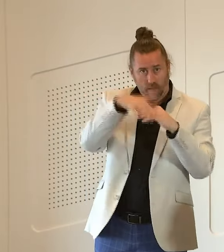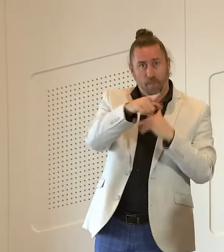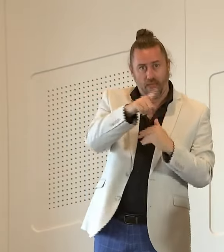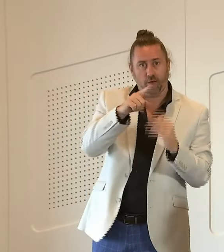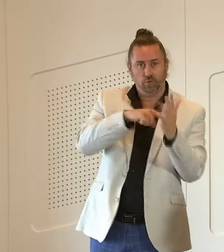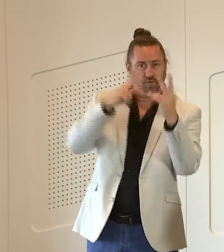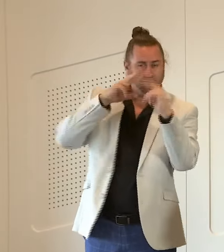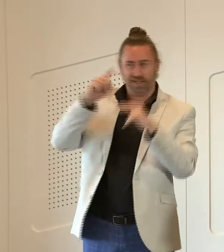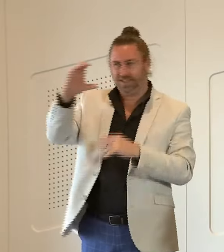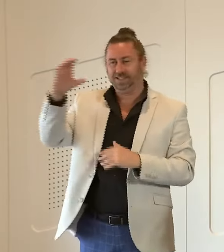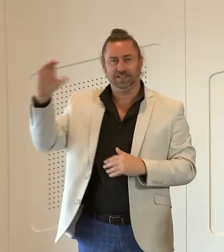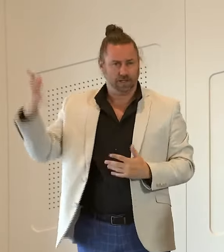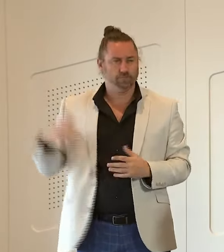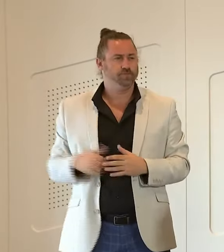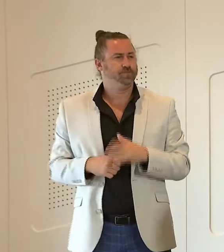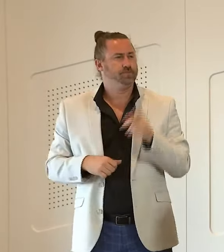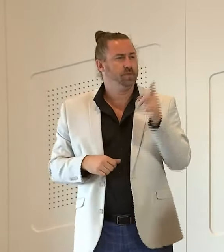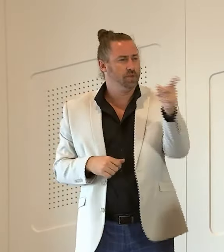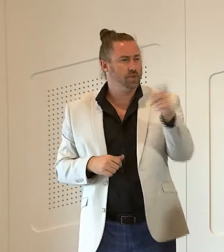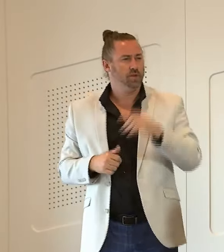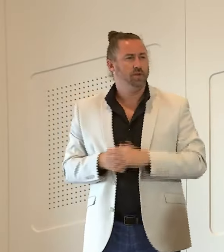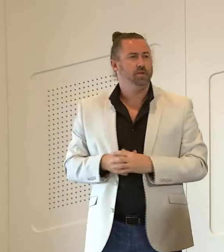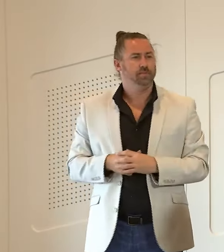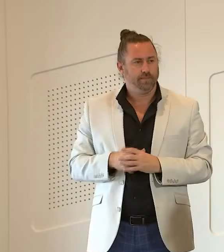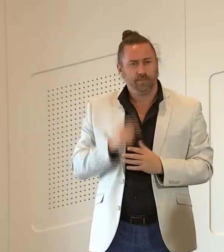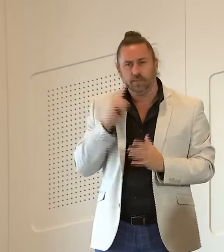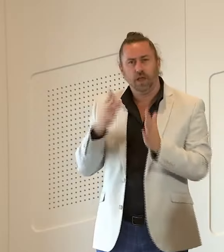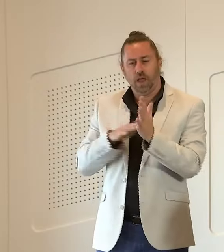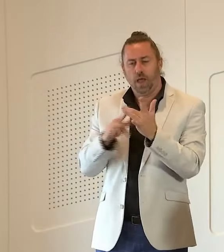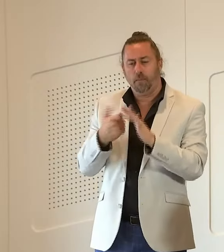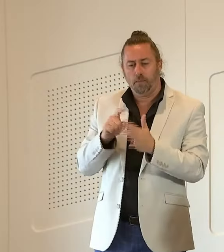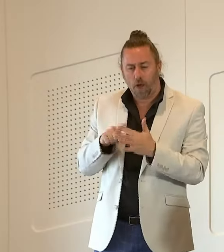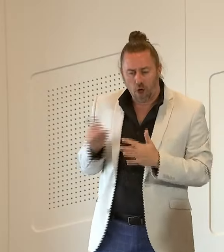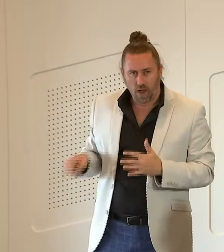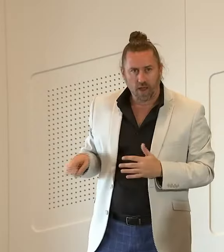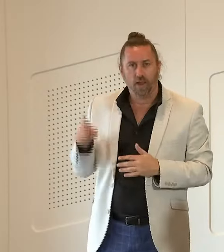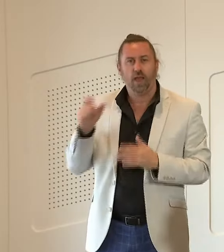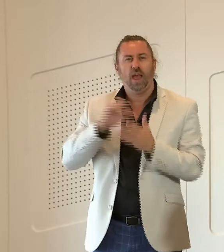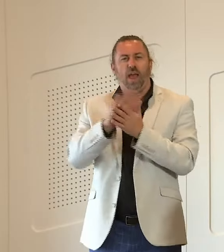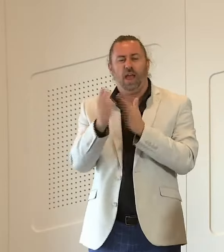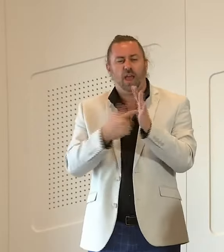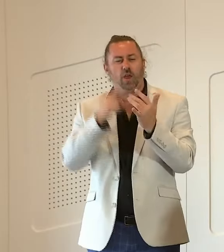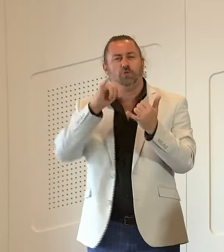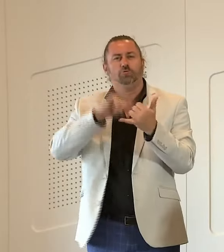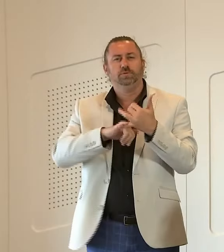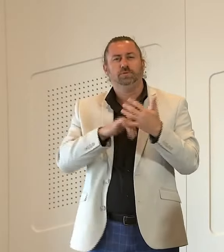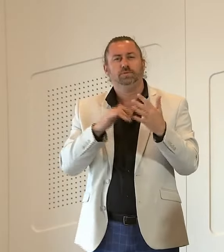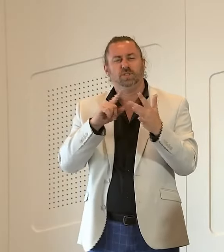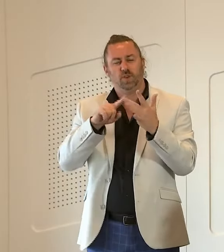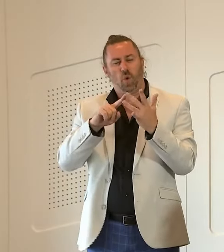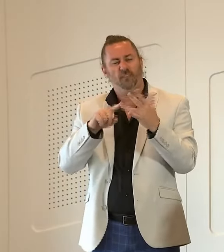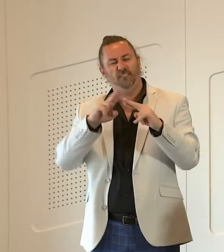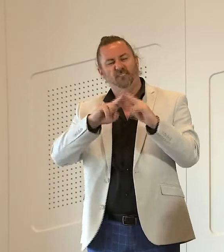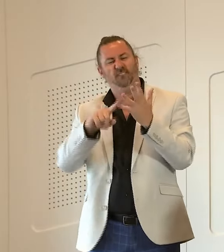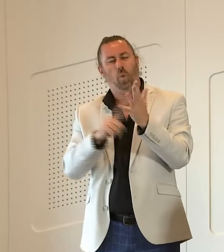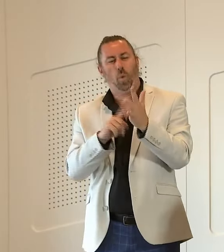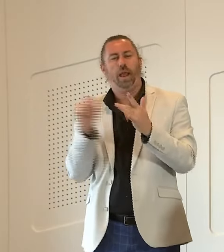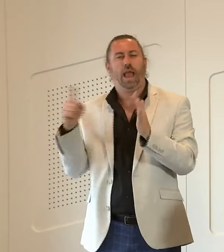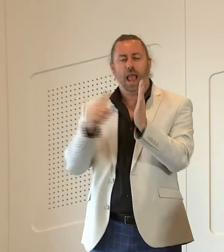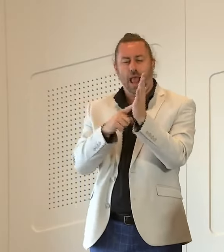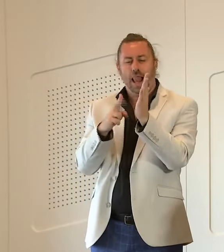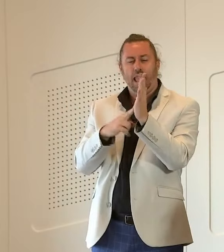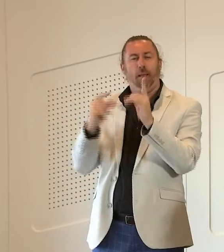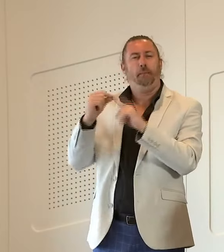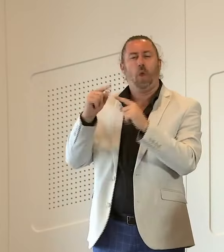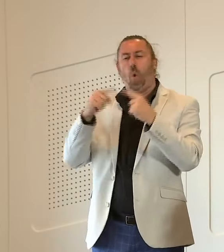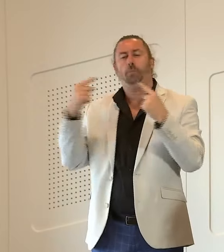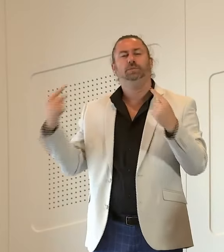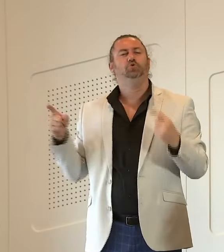well